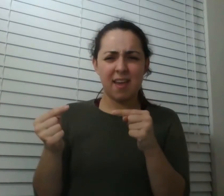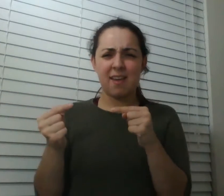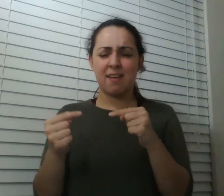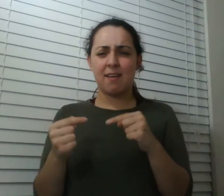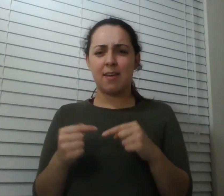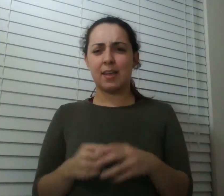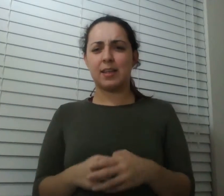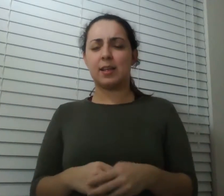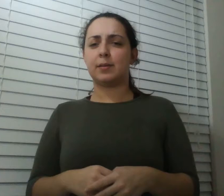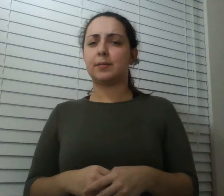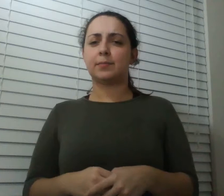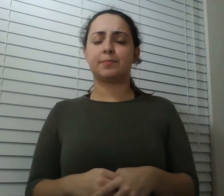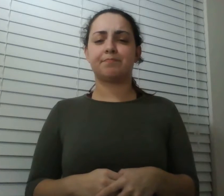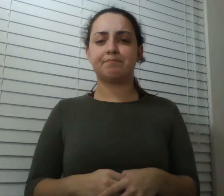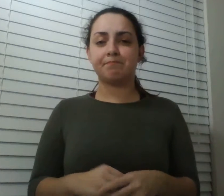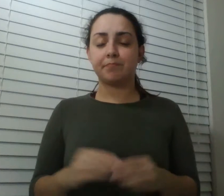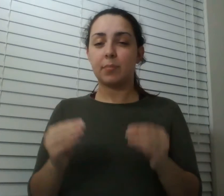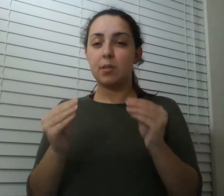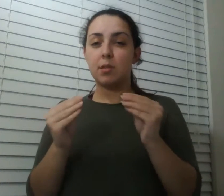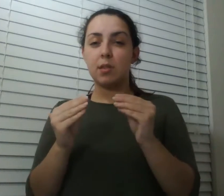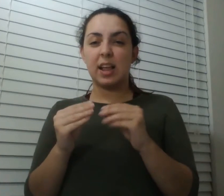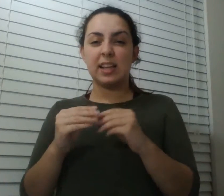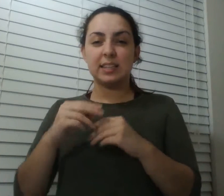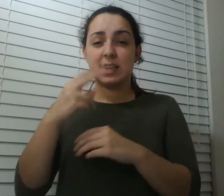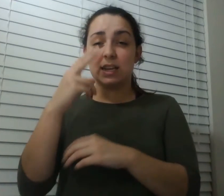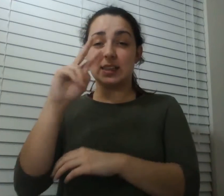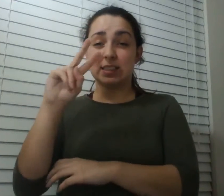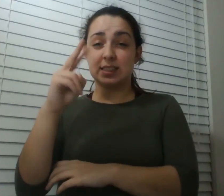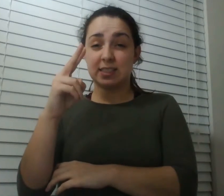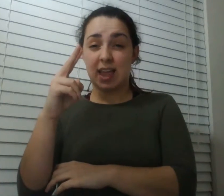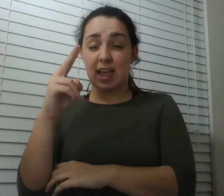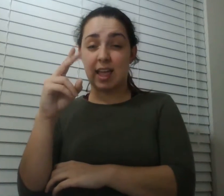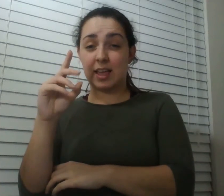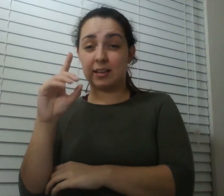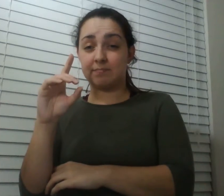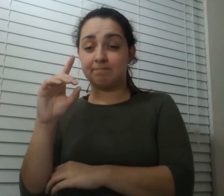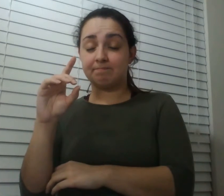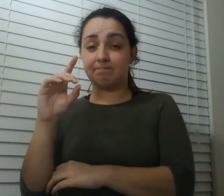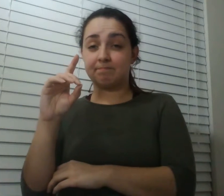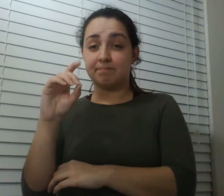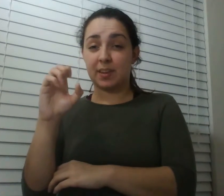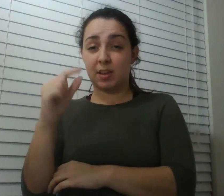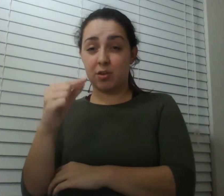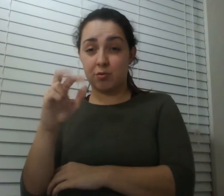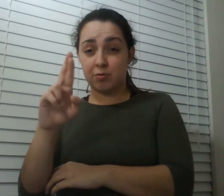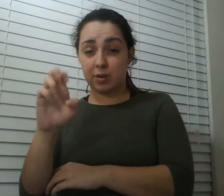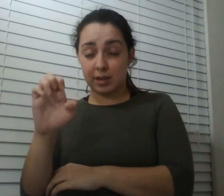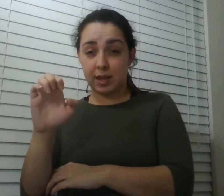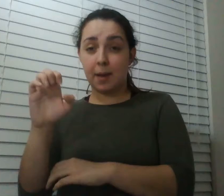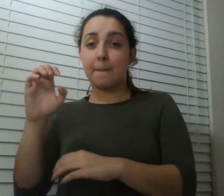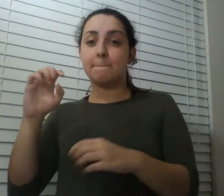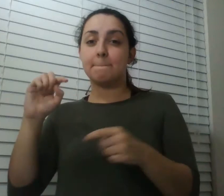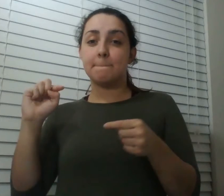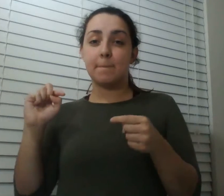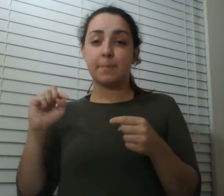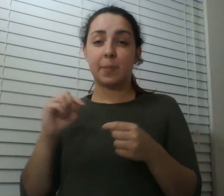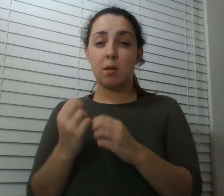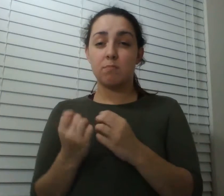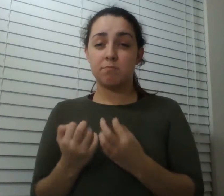experienced second degree burns were inflicted upon the hands of this patient by the four tests made at levels higher than